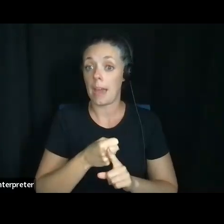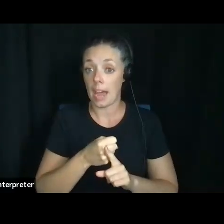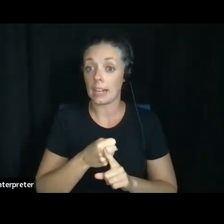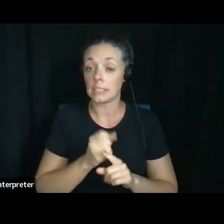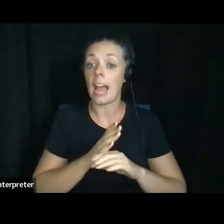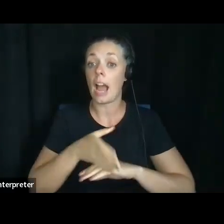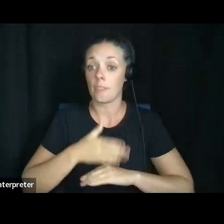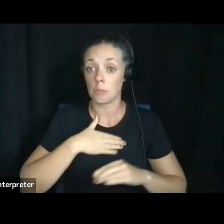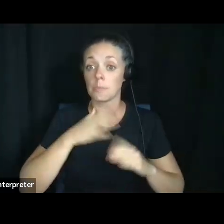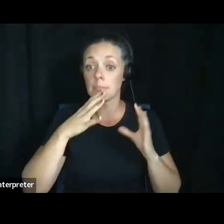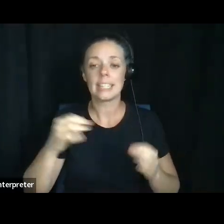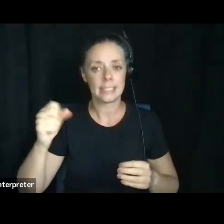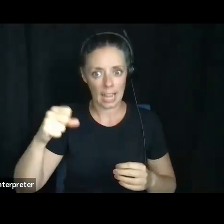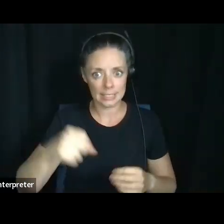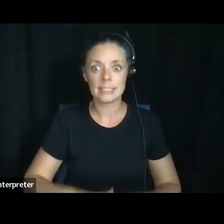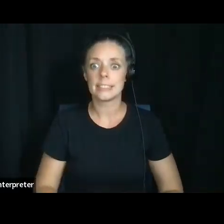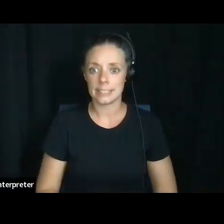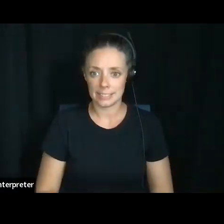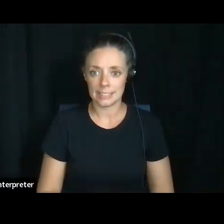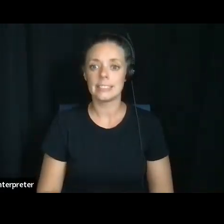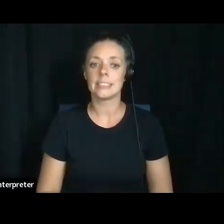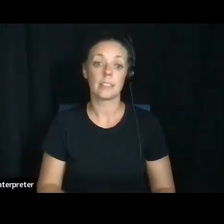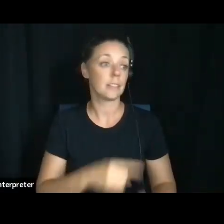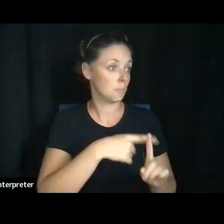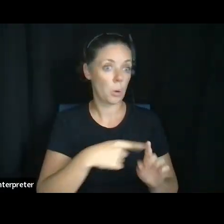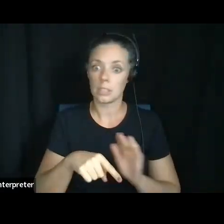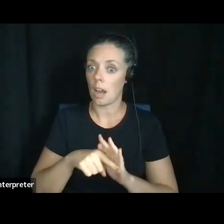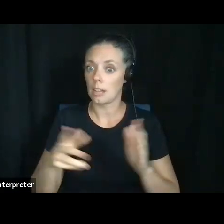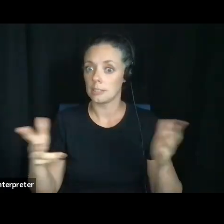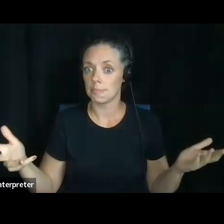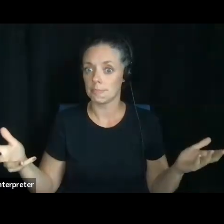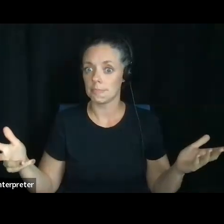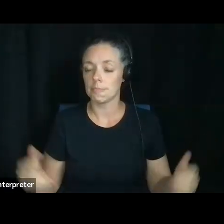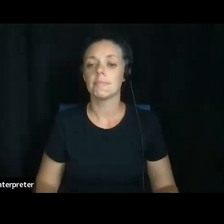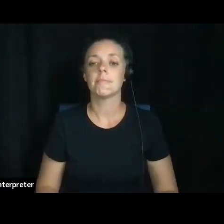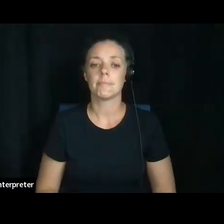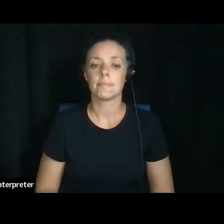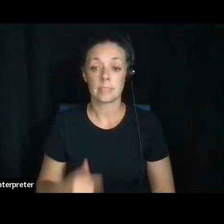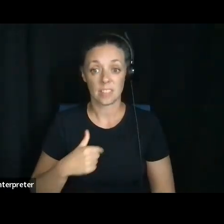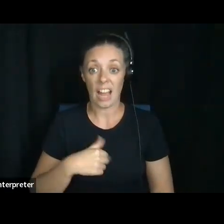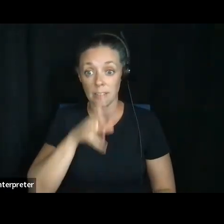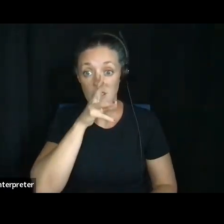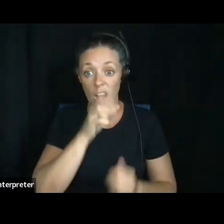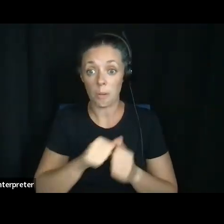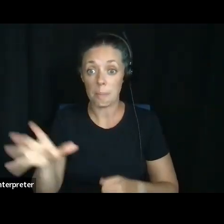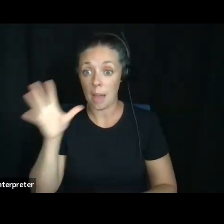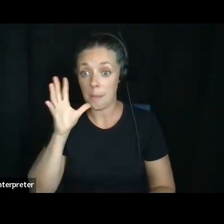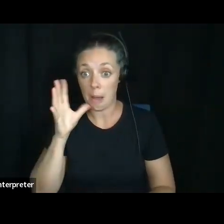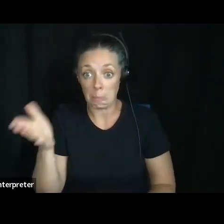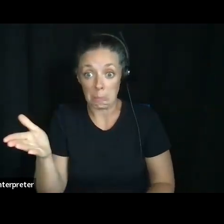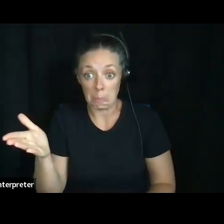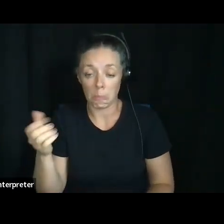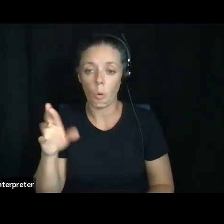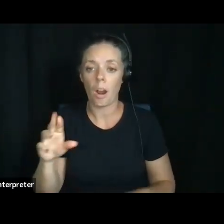Yes. Doing a pros and cons. Um, I talk to my mom, um, about the decision